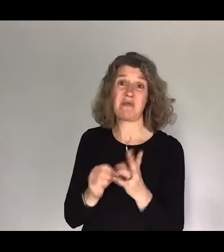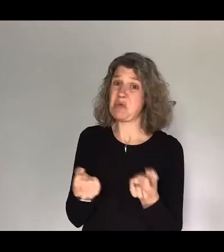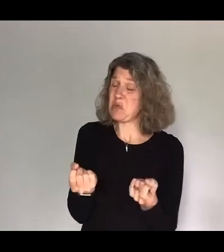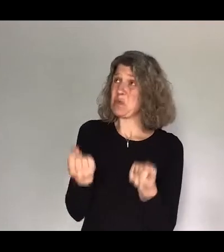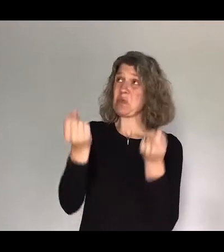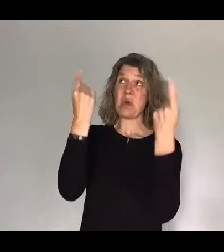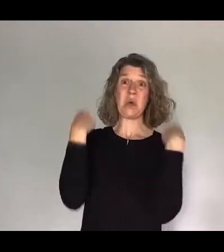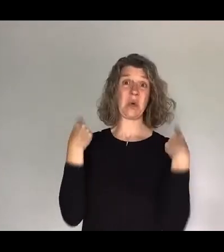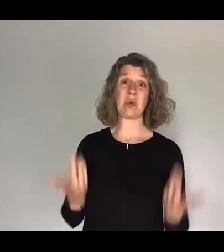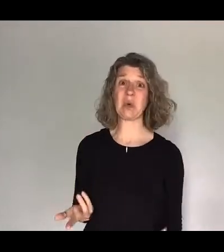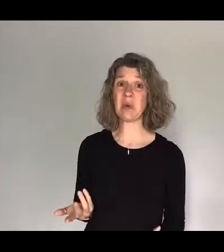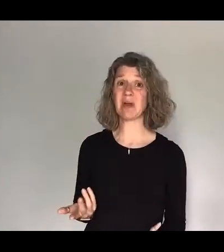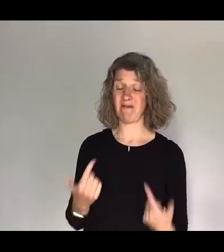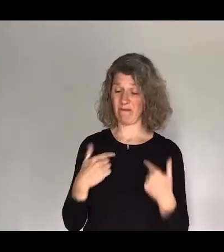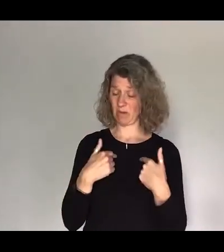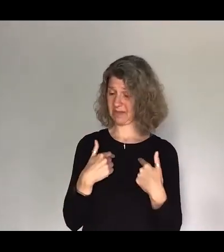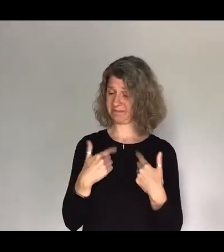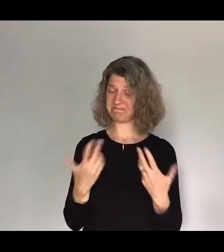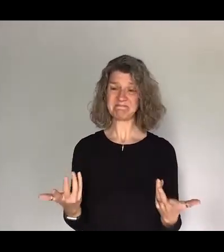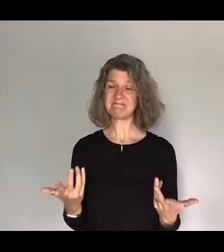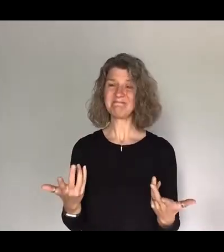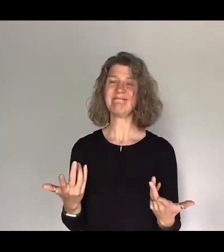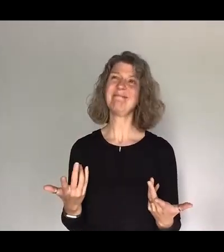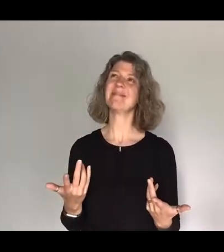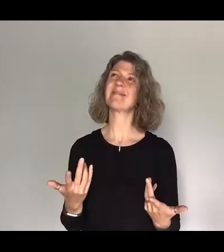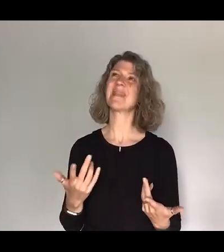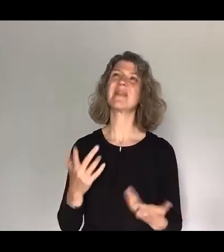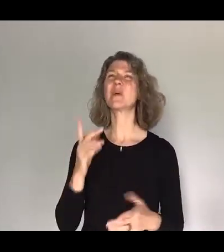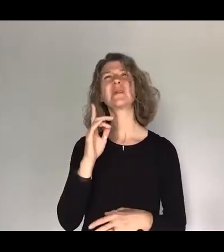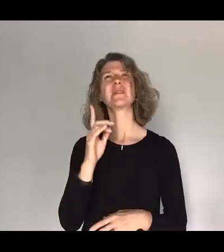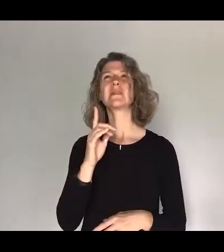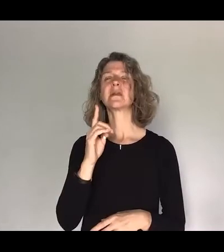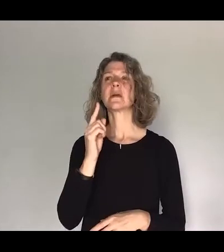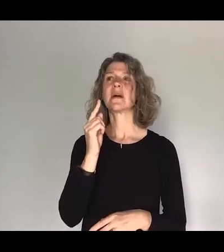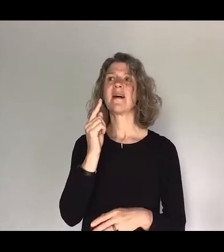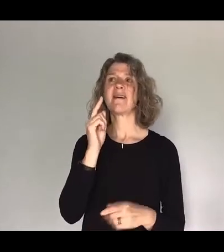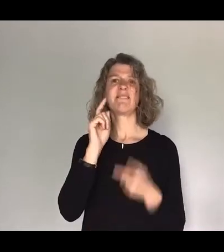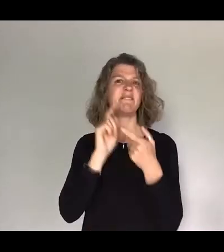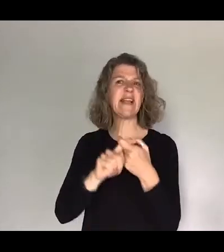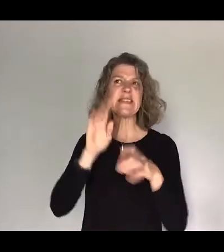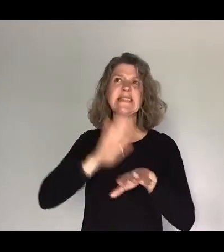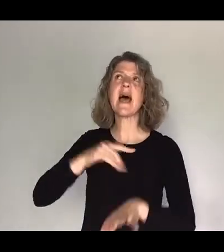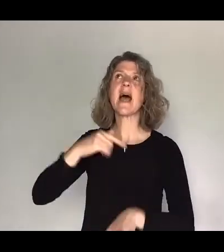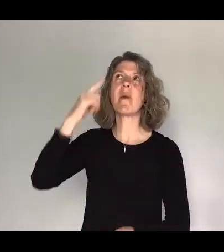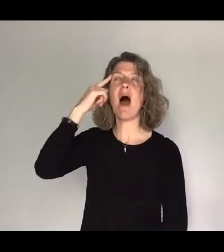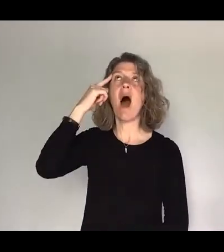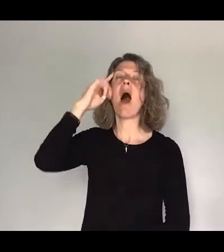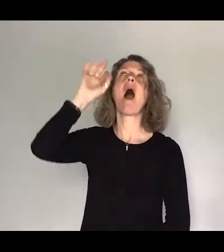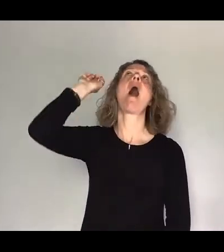and for me there wasn't like a solid moment that I can point to where I say that's the moment I understood God's faithfulness